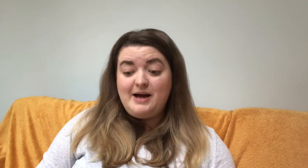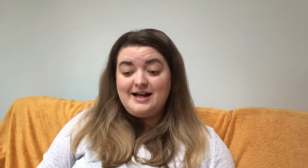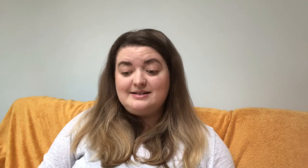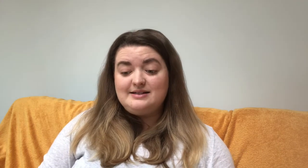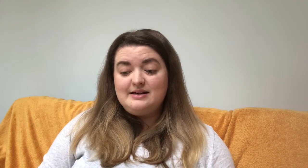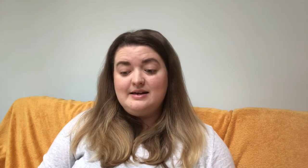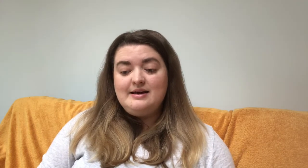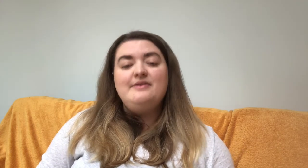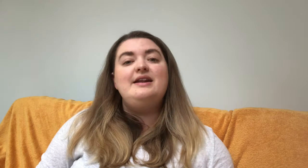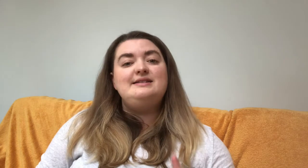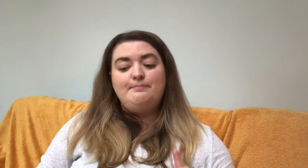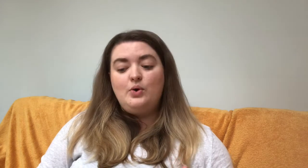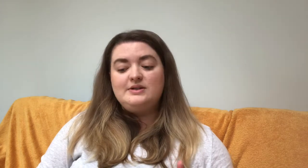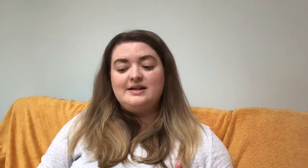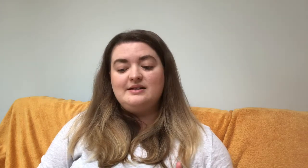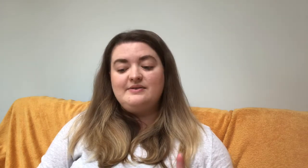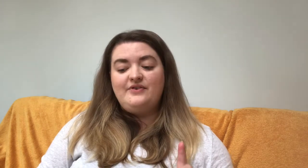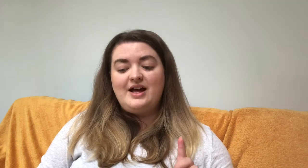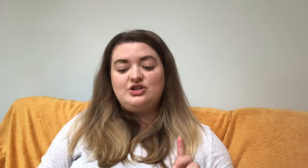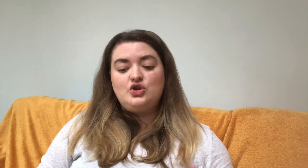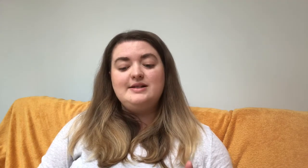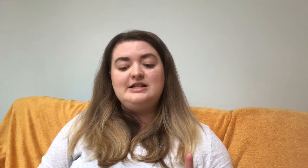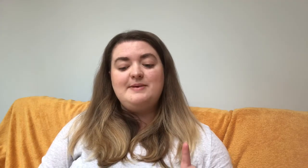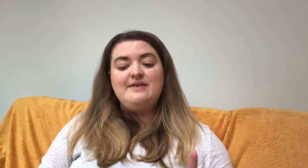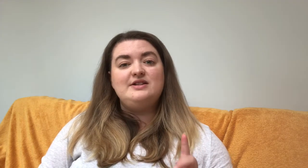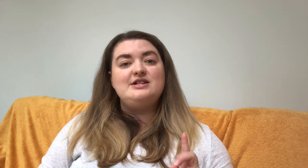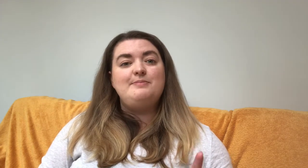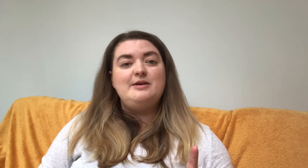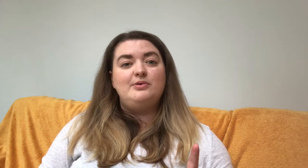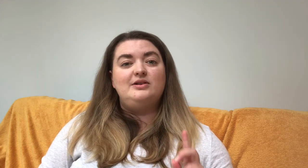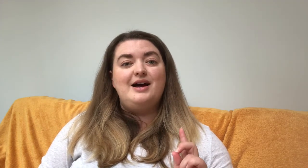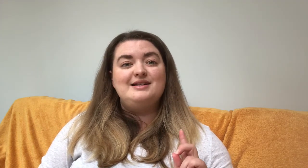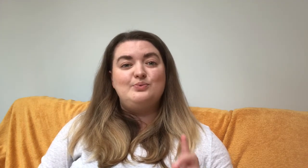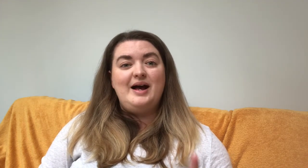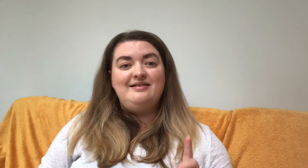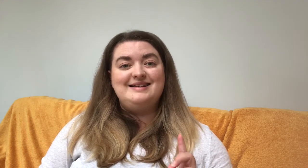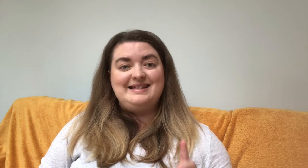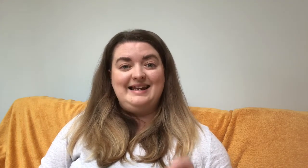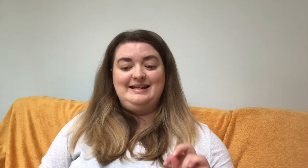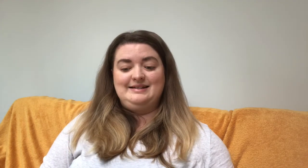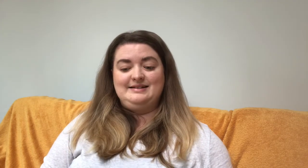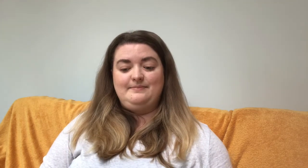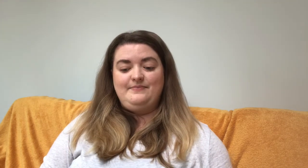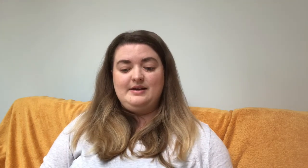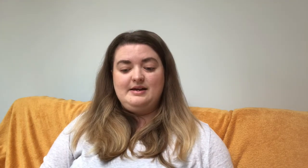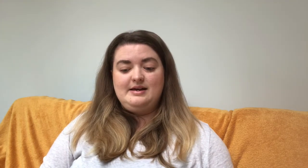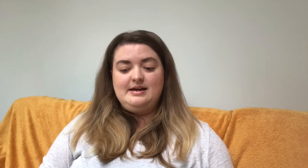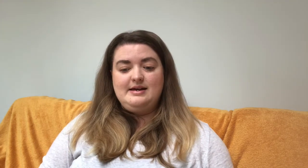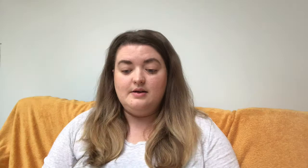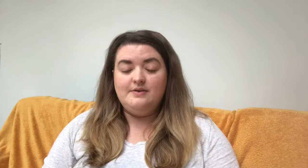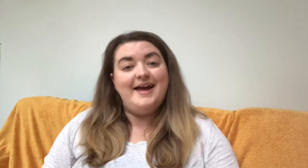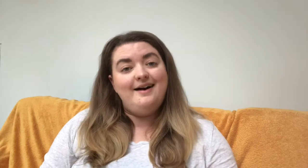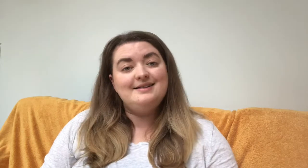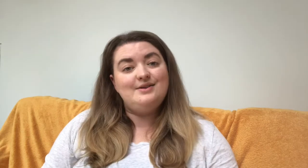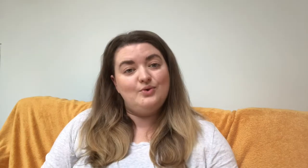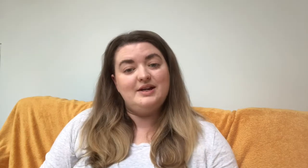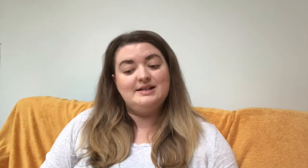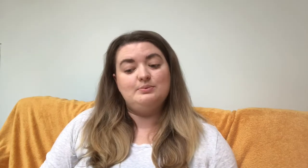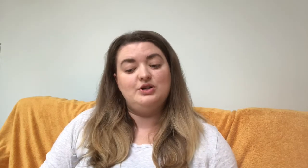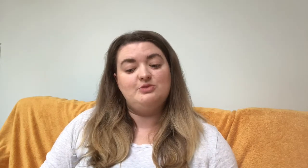best, that it's important for that choice to be given to the people as well as the leaders. They ask the audience what should